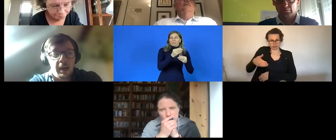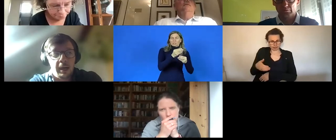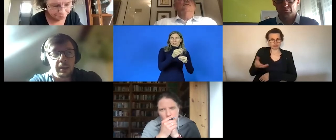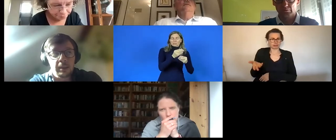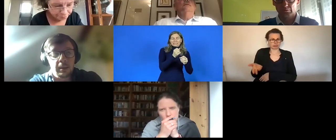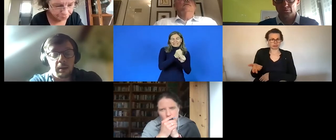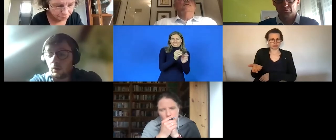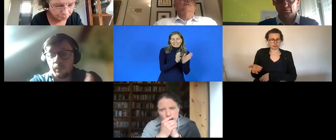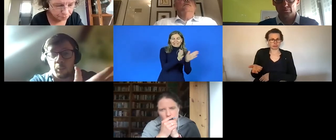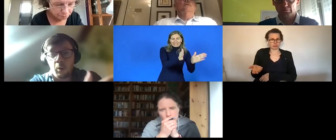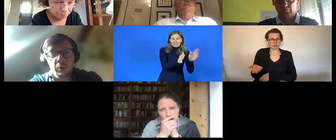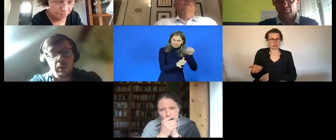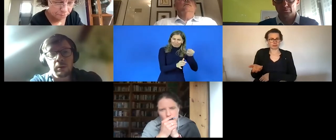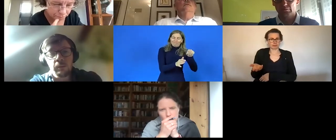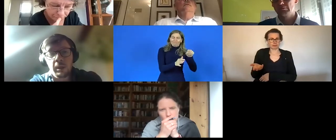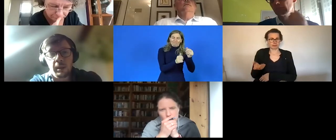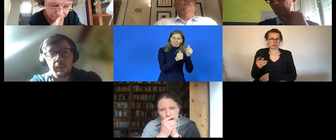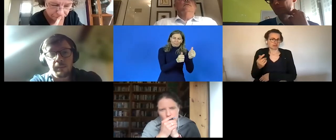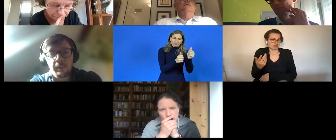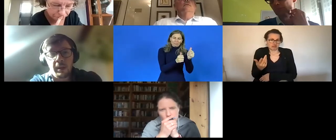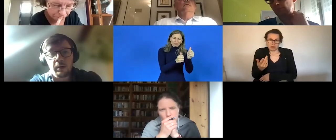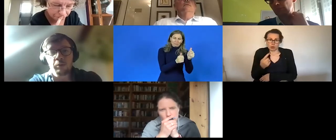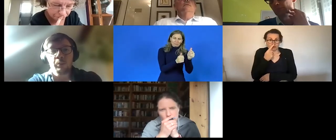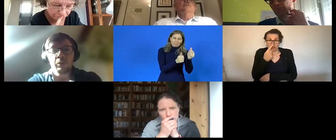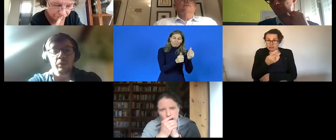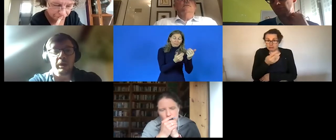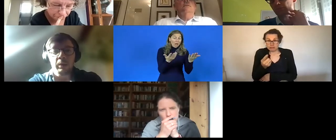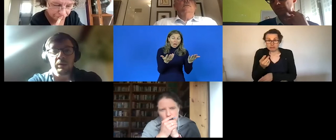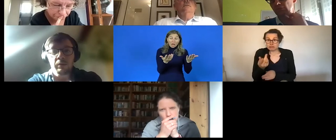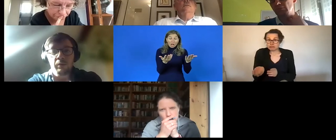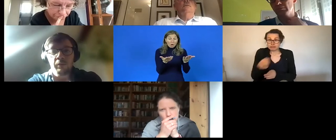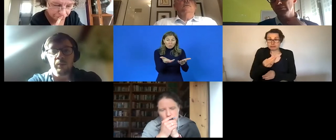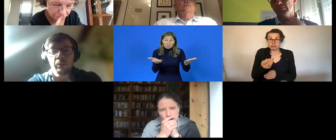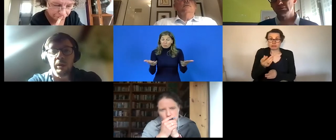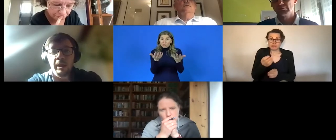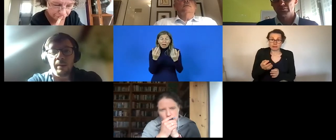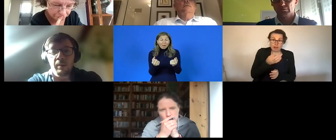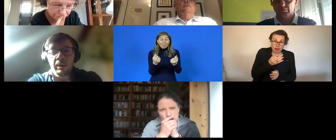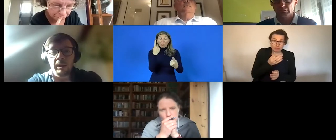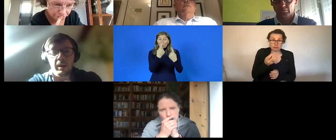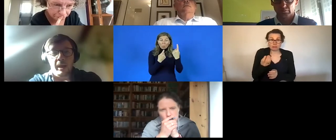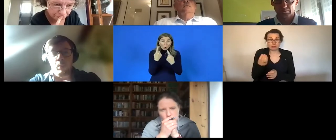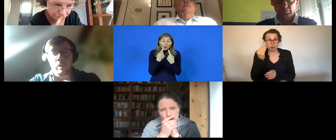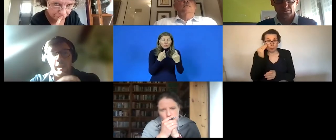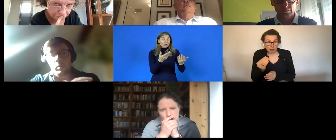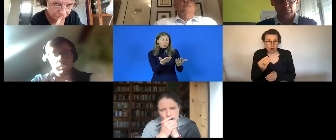sector and we'll always welcome um any contributions or any questions from from you maybe